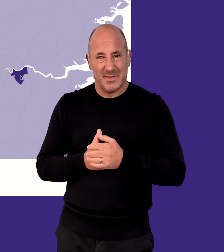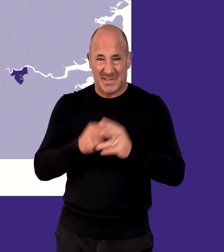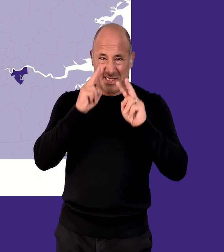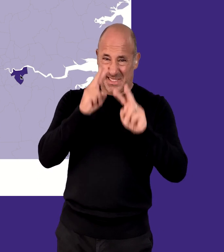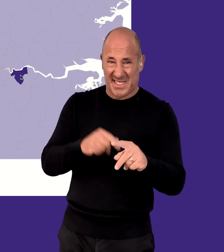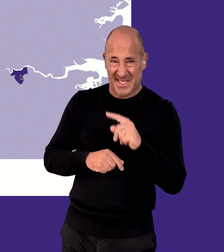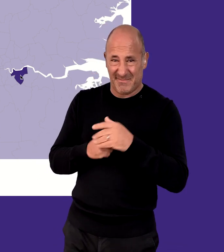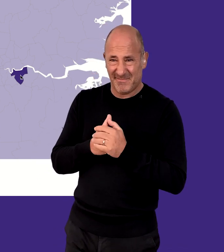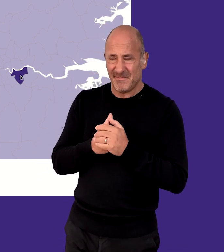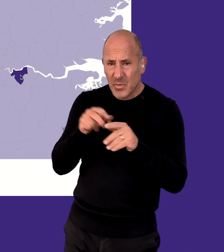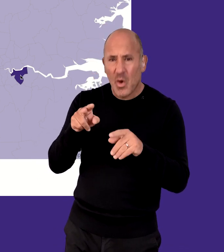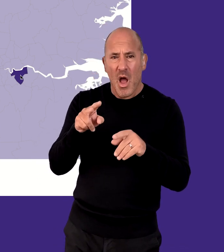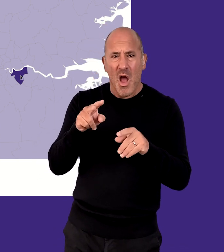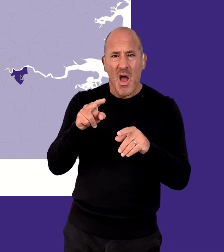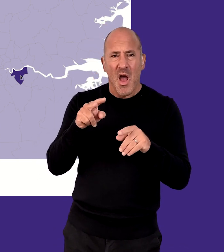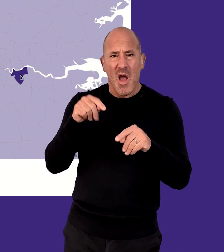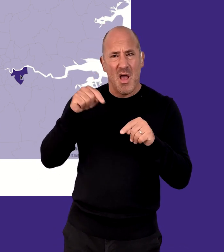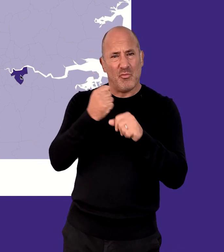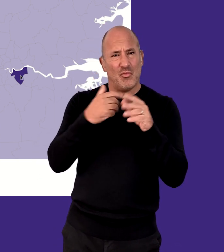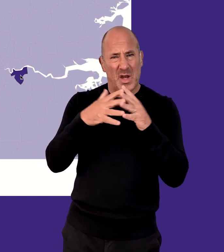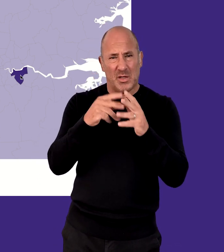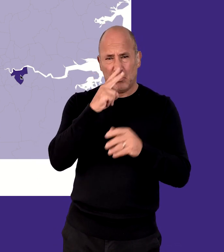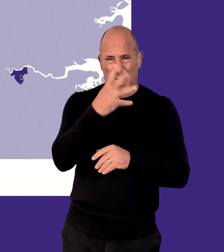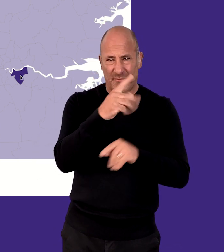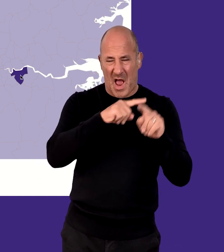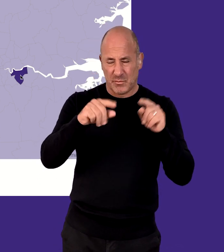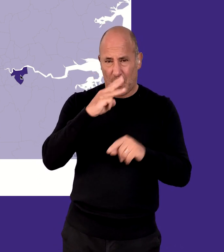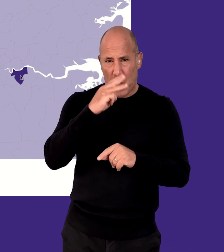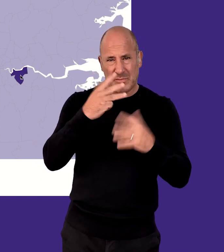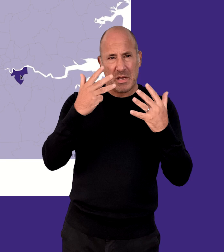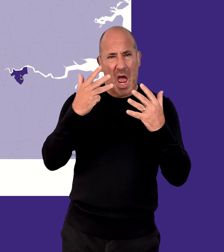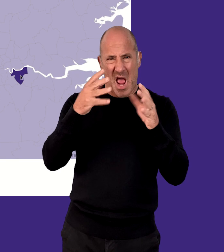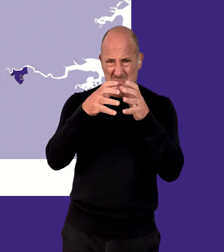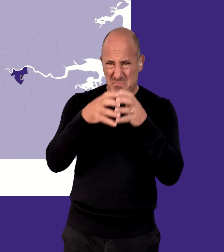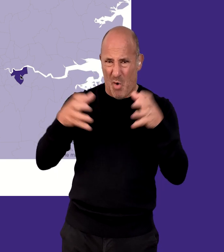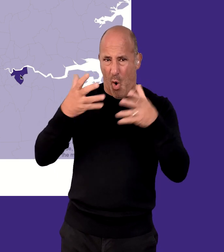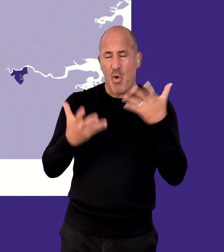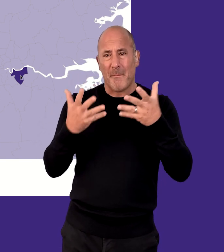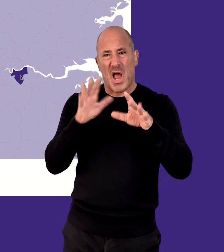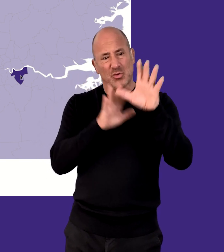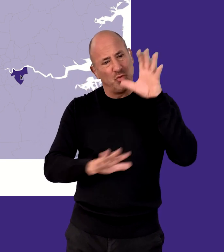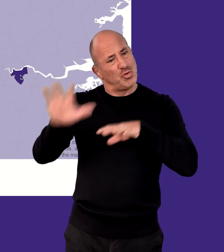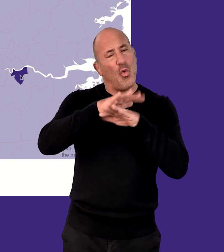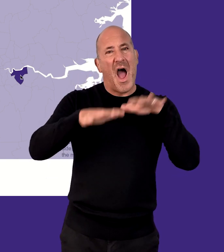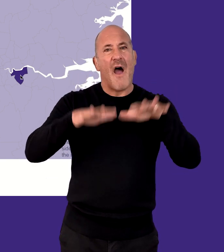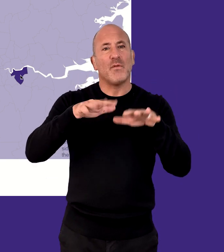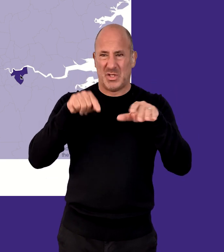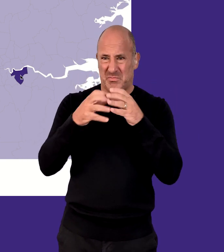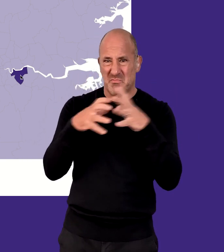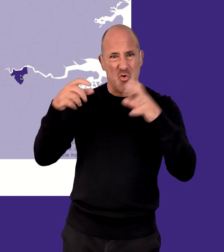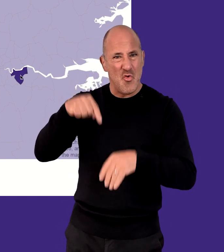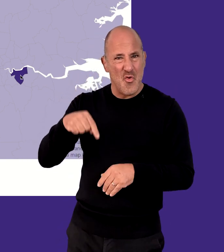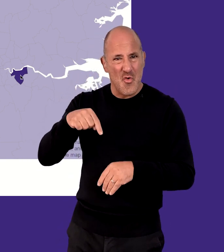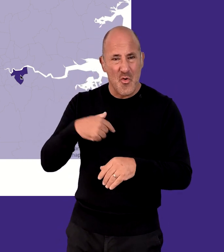As you can see for this example, there is a far greater proportion of 25 to 39 year olds in Greenwich than the national average,